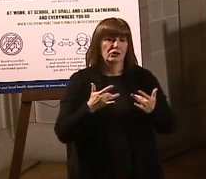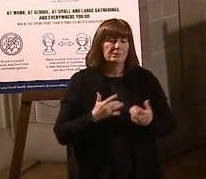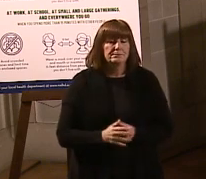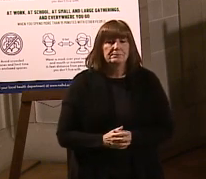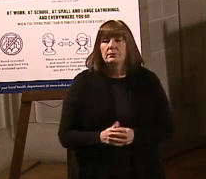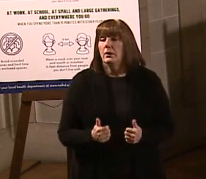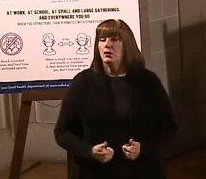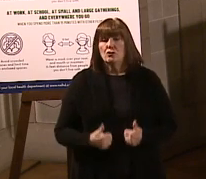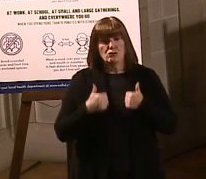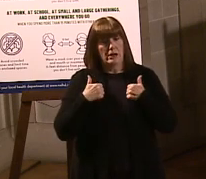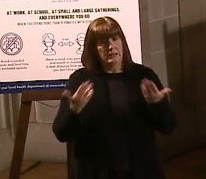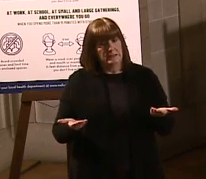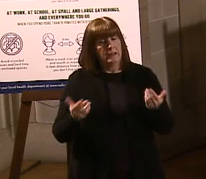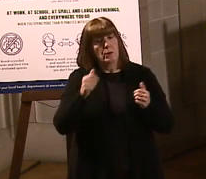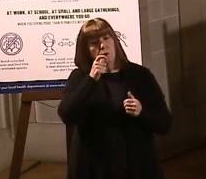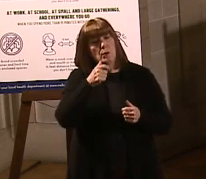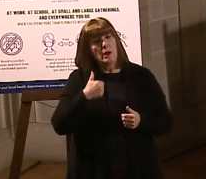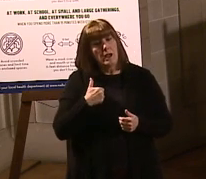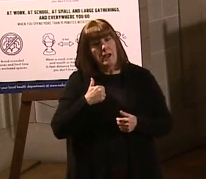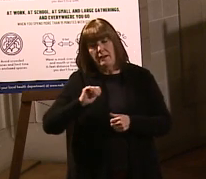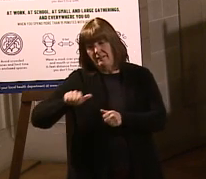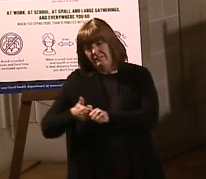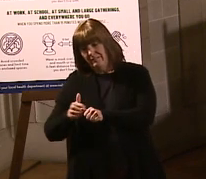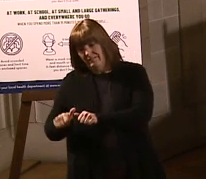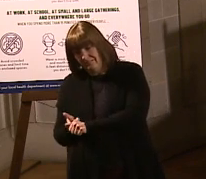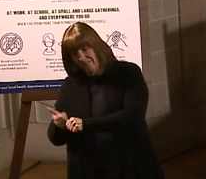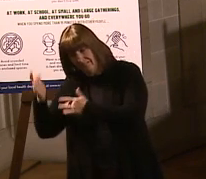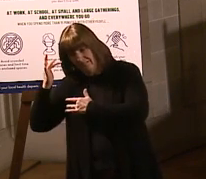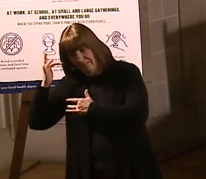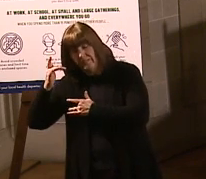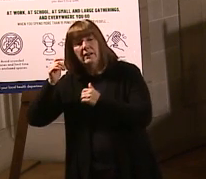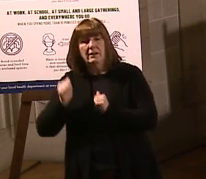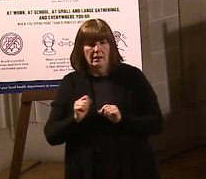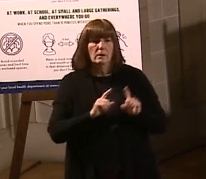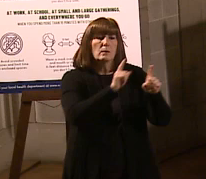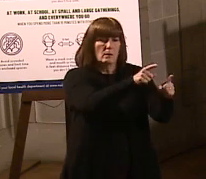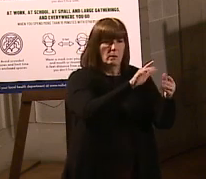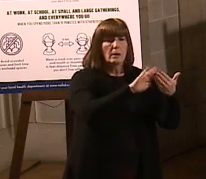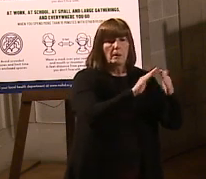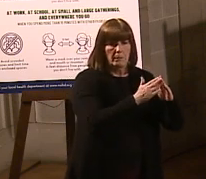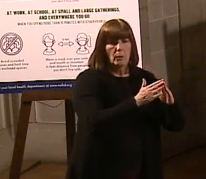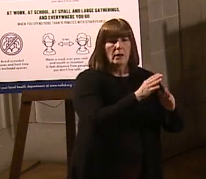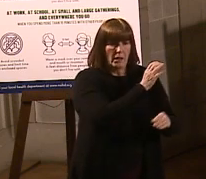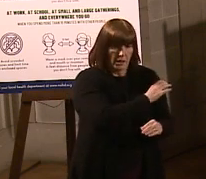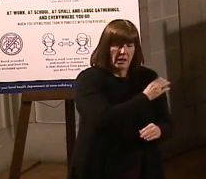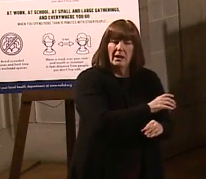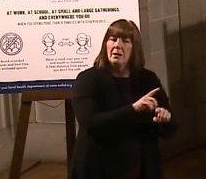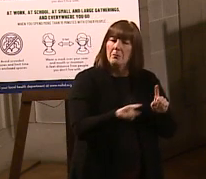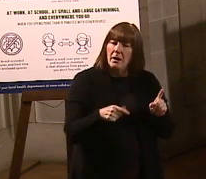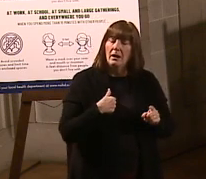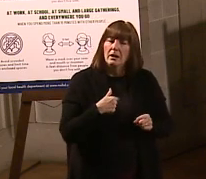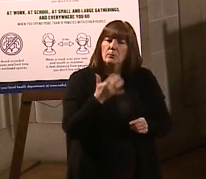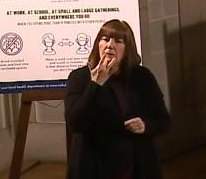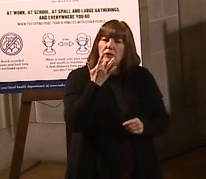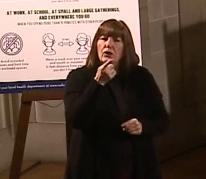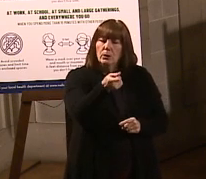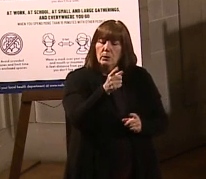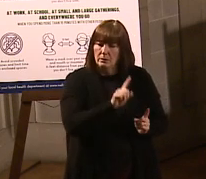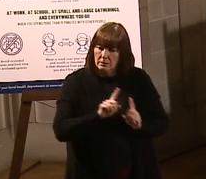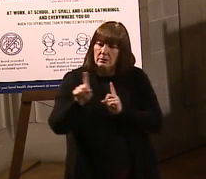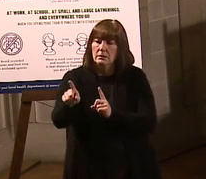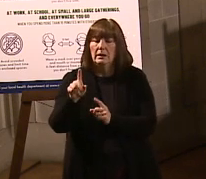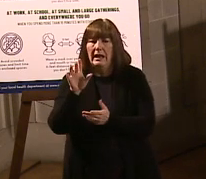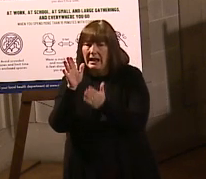Residents with comorbidities may be vaccinated at community clinics. However, we highly recommend discussing the vaccine with your healthcare provider prior